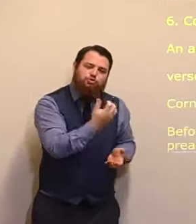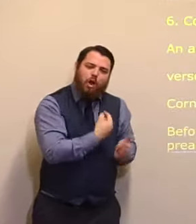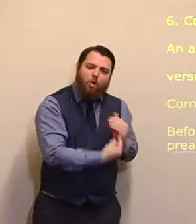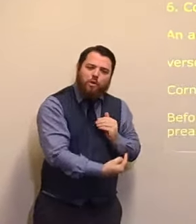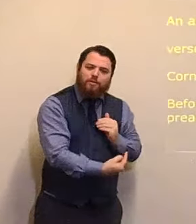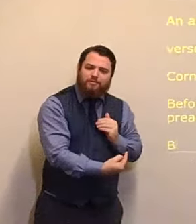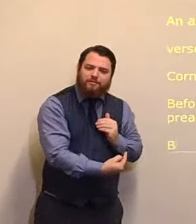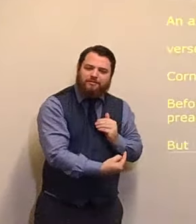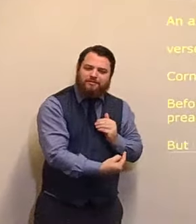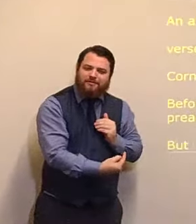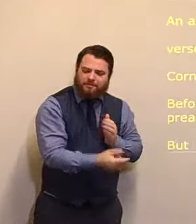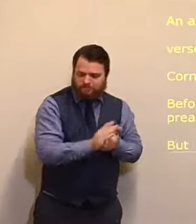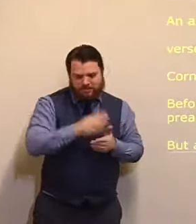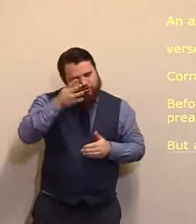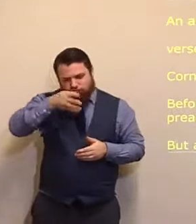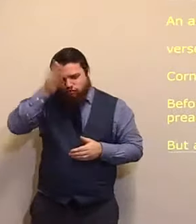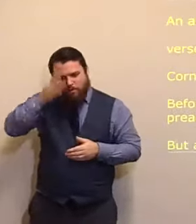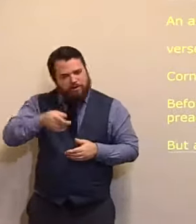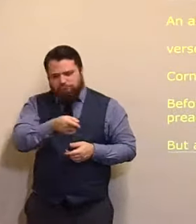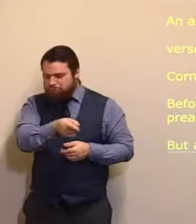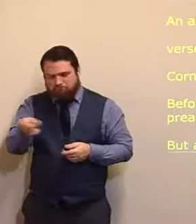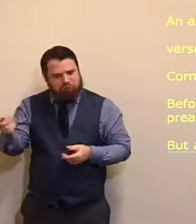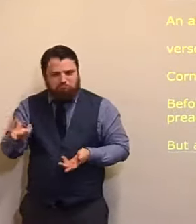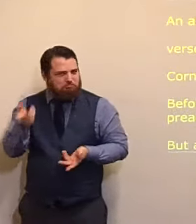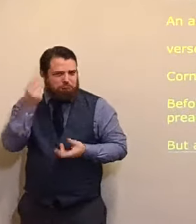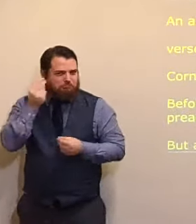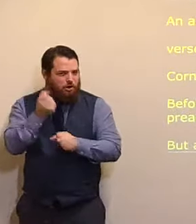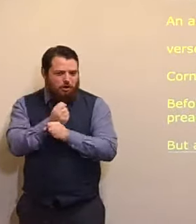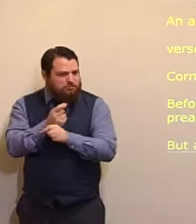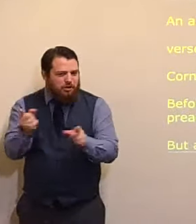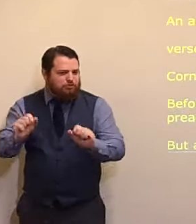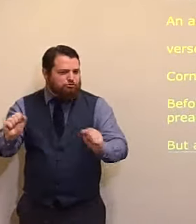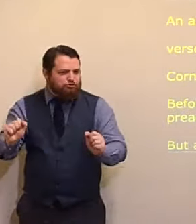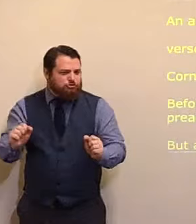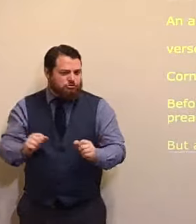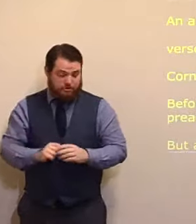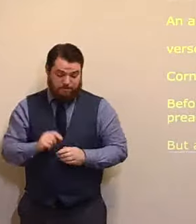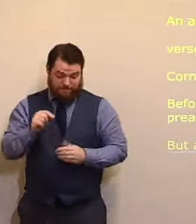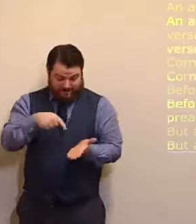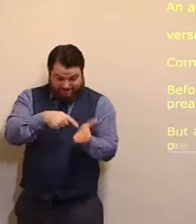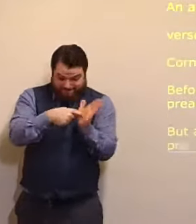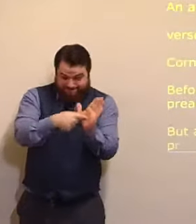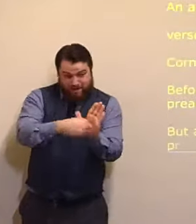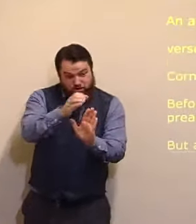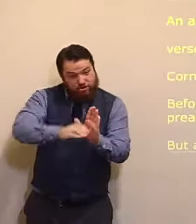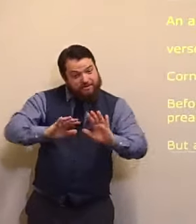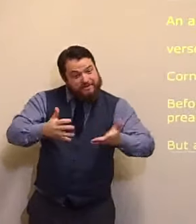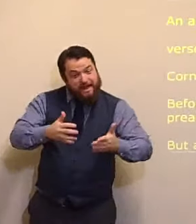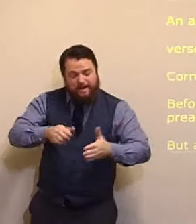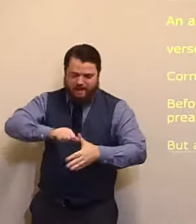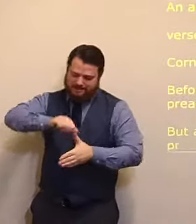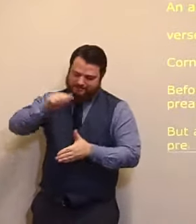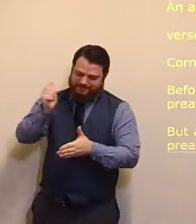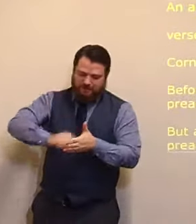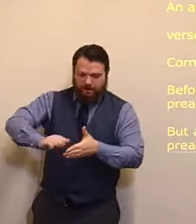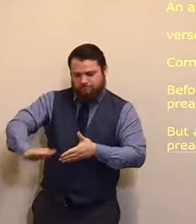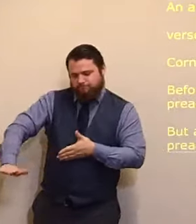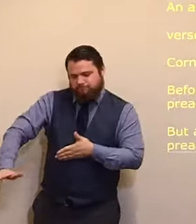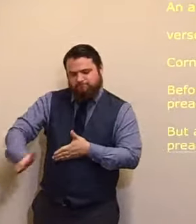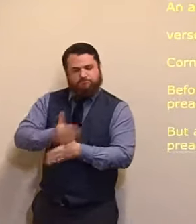the beginning, of the gospel reaching, not just the Jews, but the Jews, and the Gentiles, becoming one, in the judge